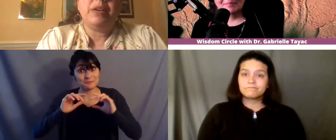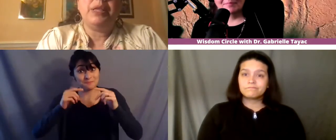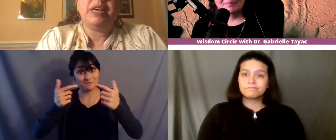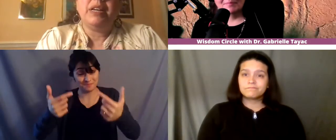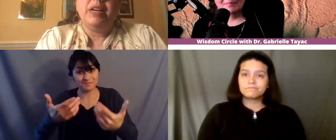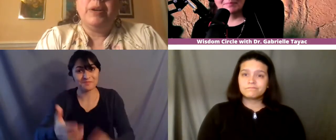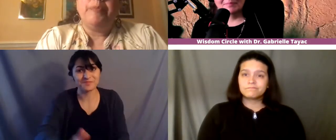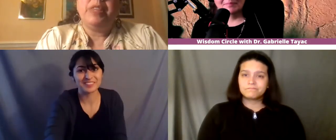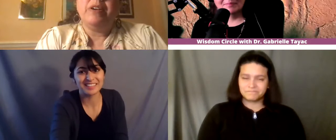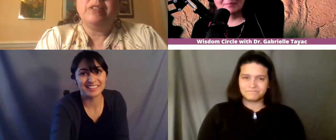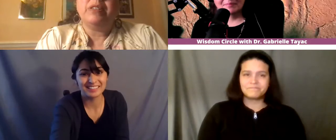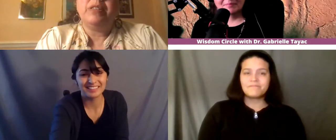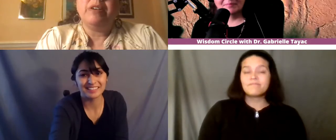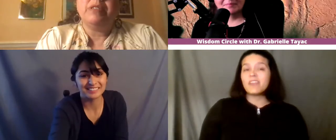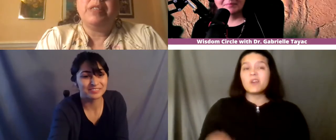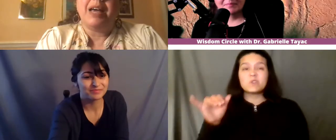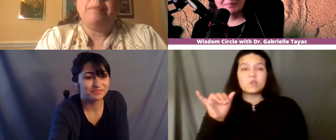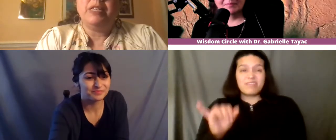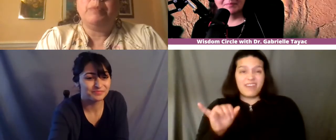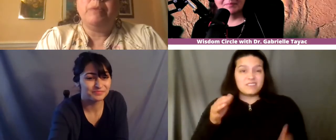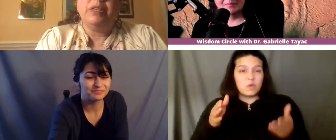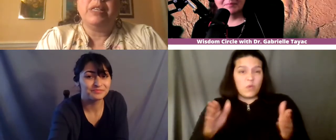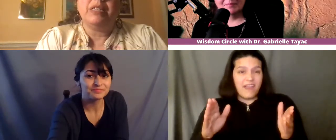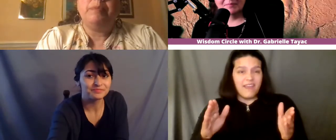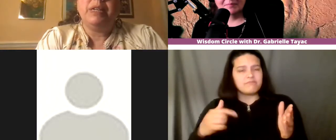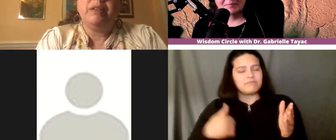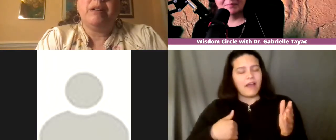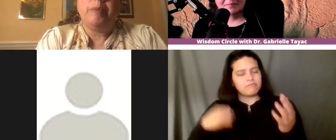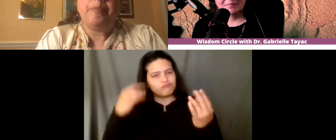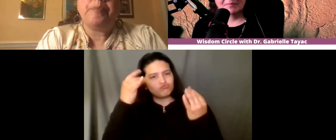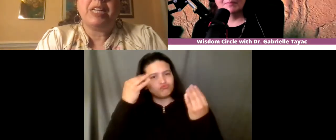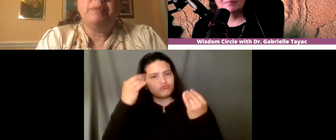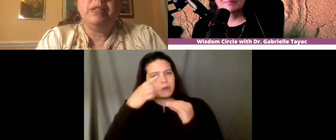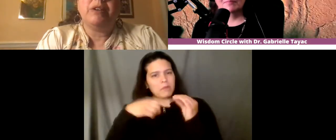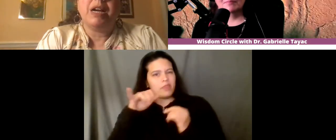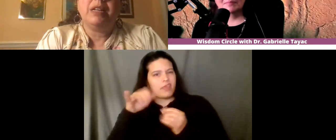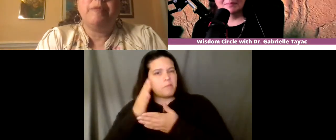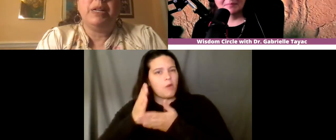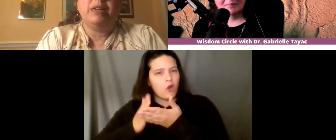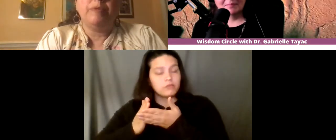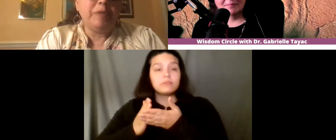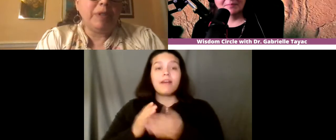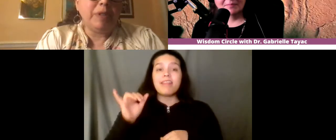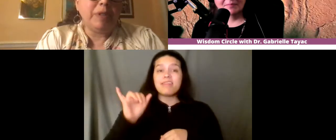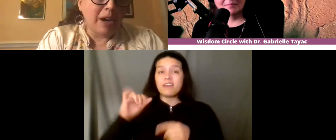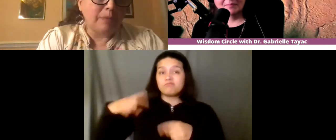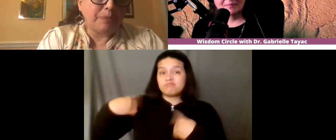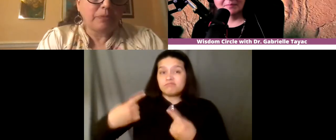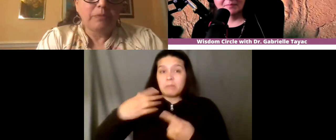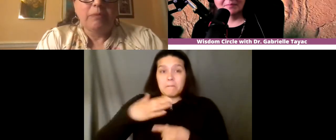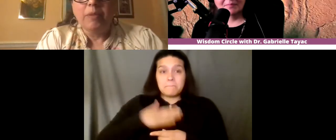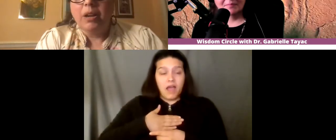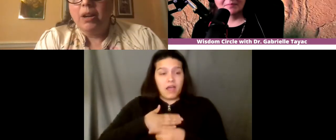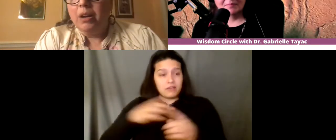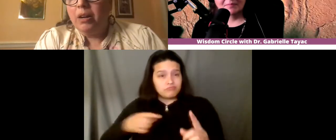i think that there's there's that piece but really that's been um that's been the track that i've been on i'm 53 now